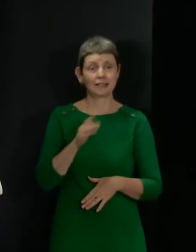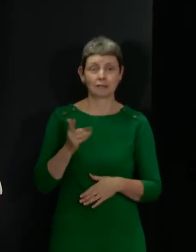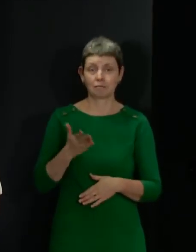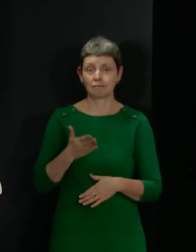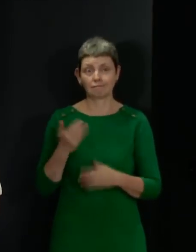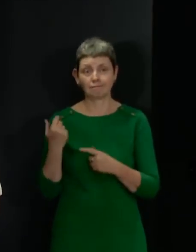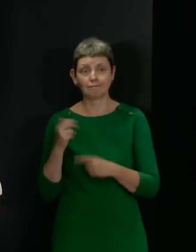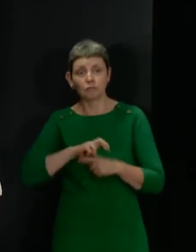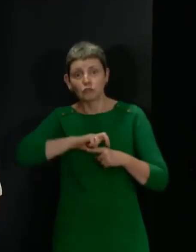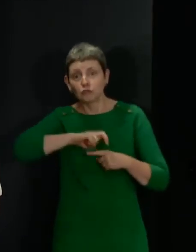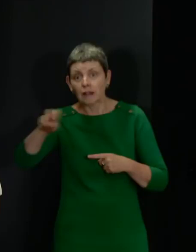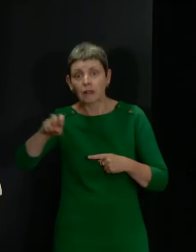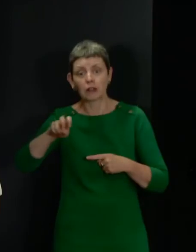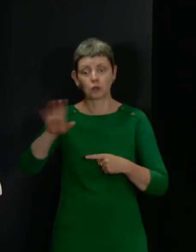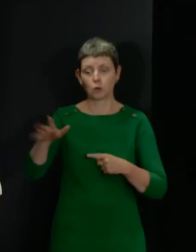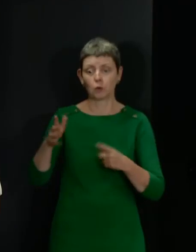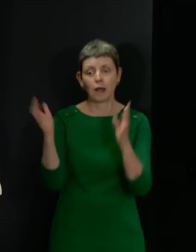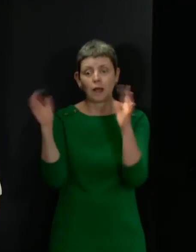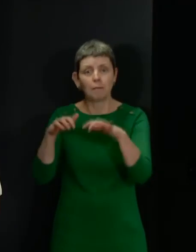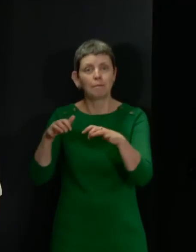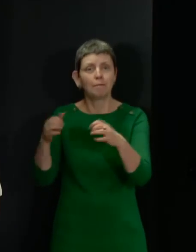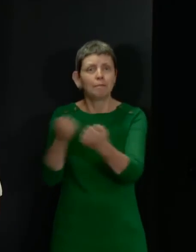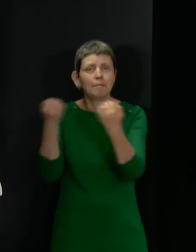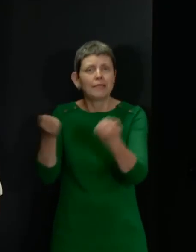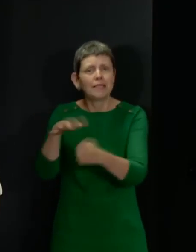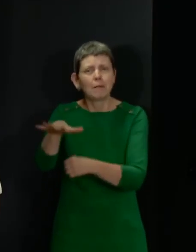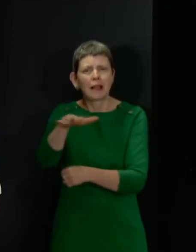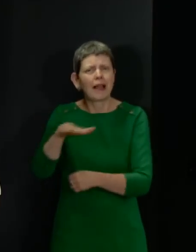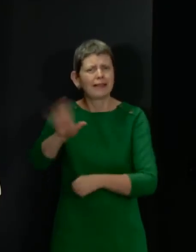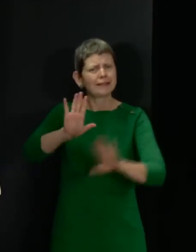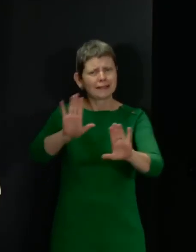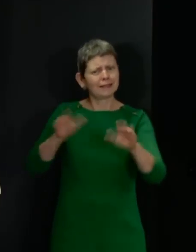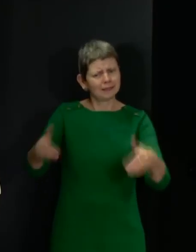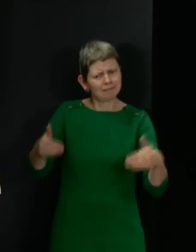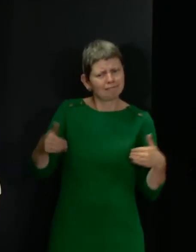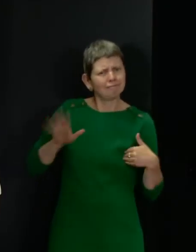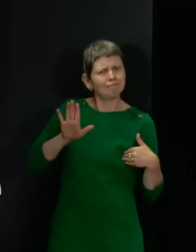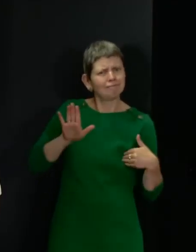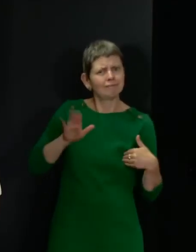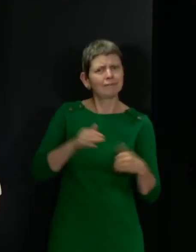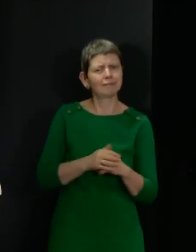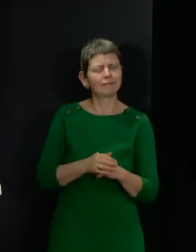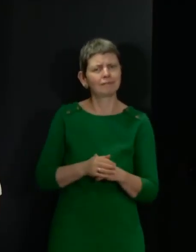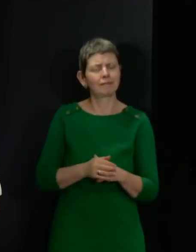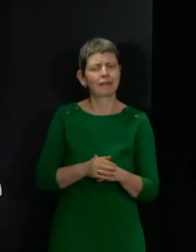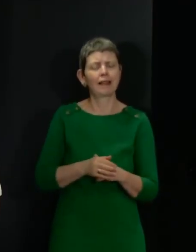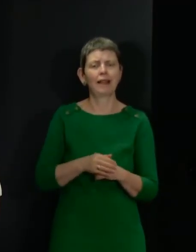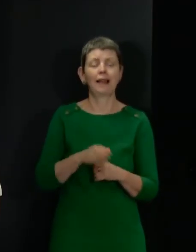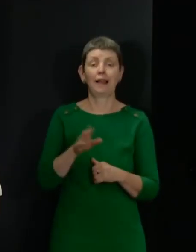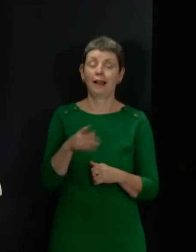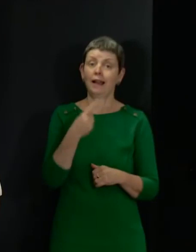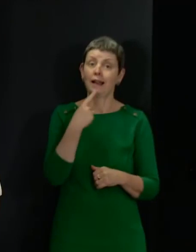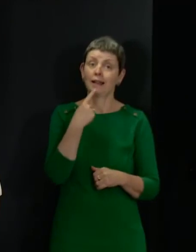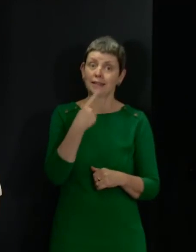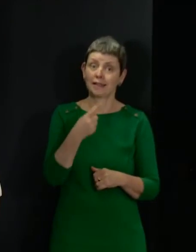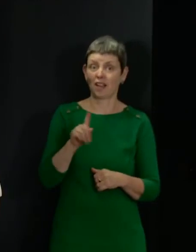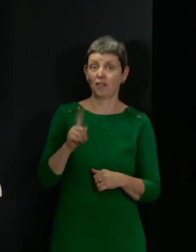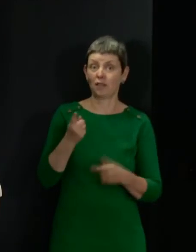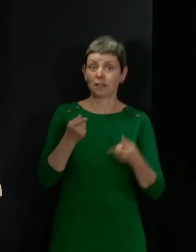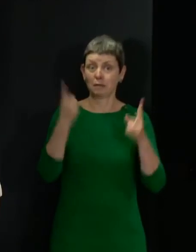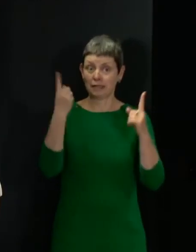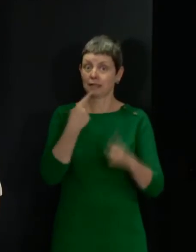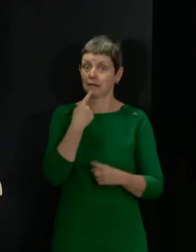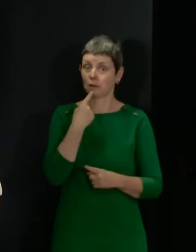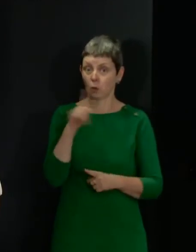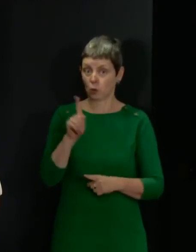places. And crucially, crucially, again, emphasising the point that the First Minister has made very